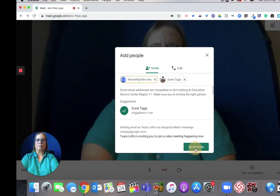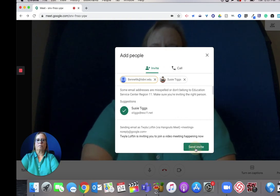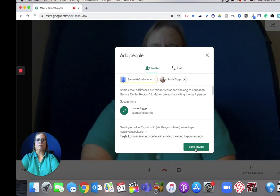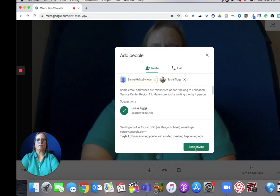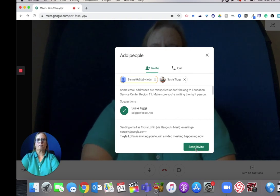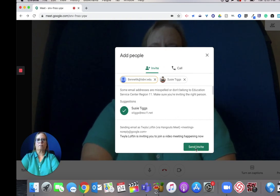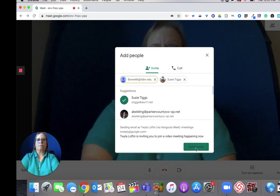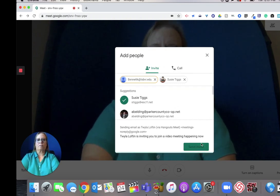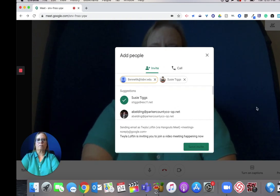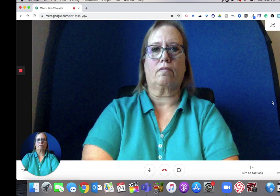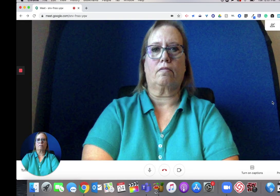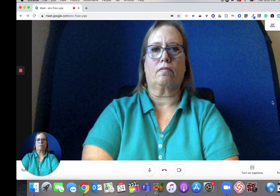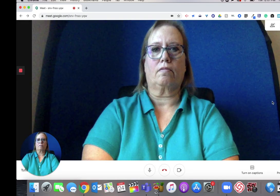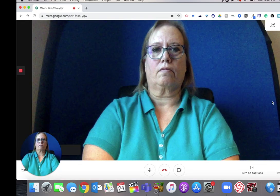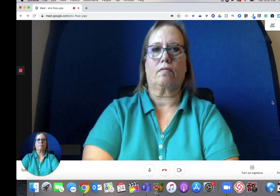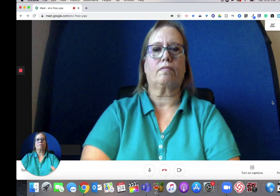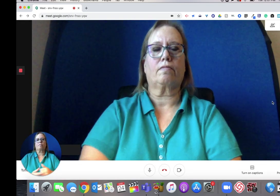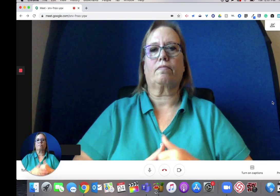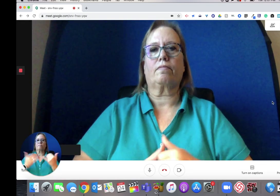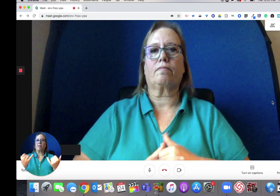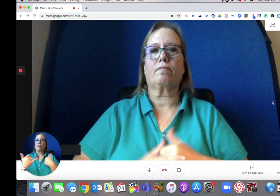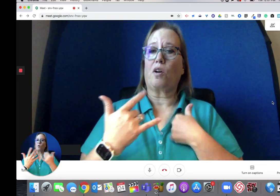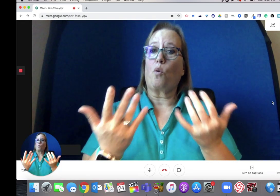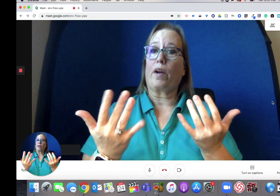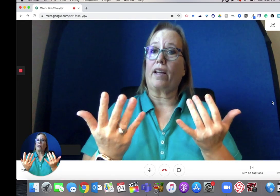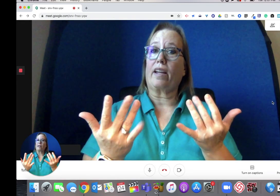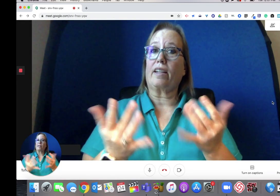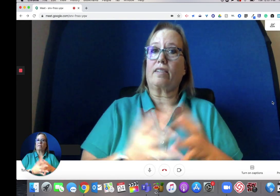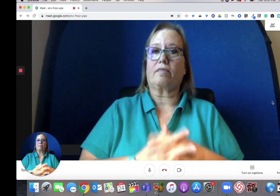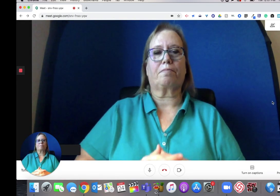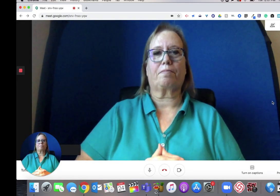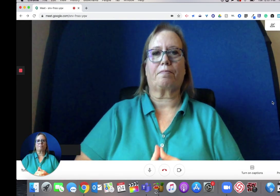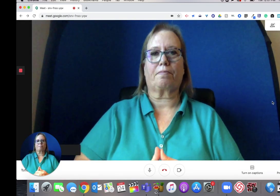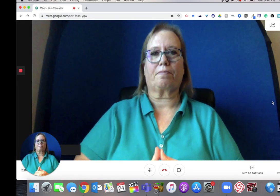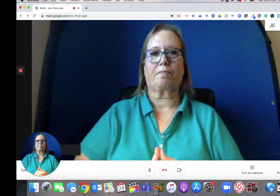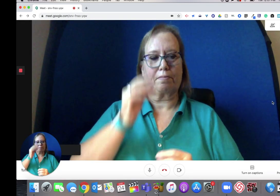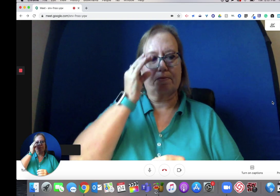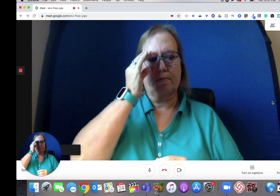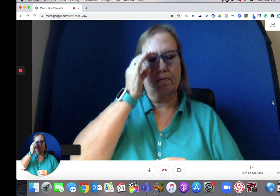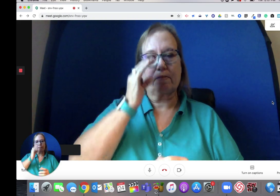And I send it to them and now I just wait.